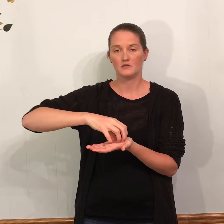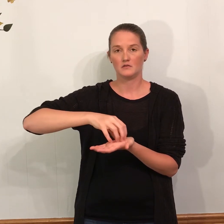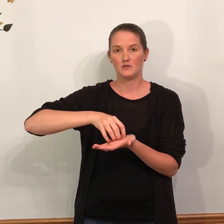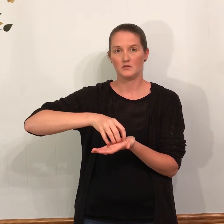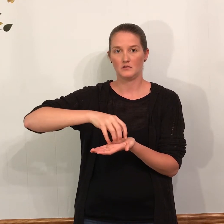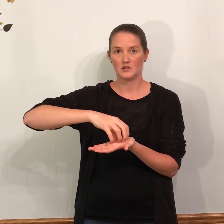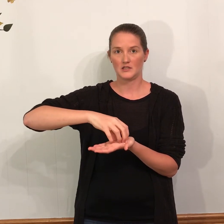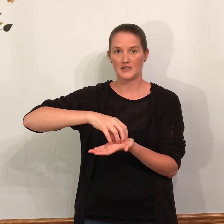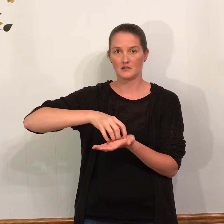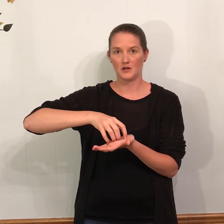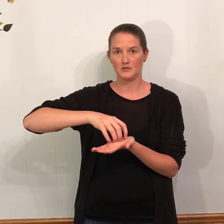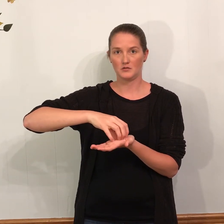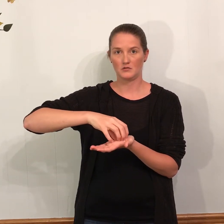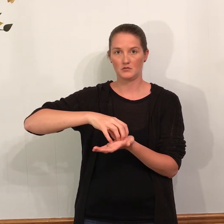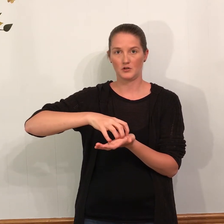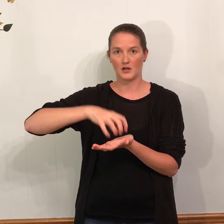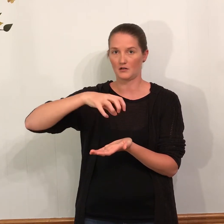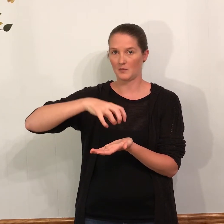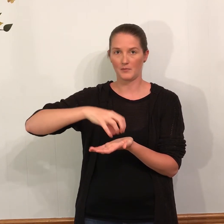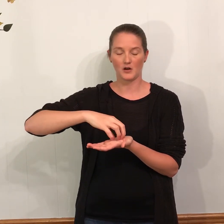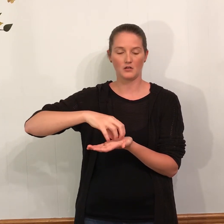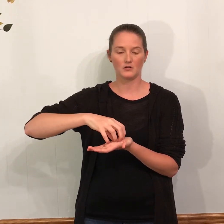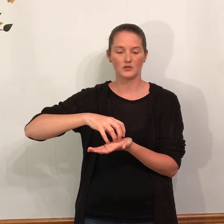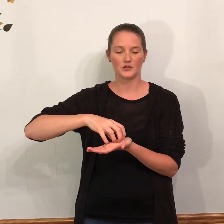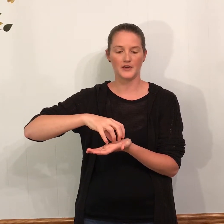Cookie. Stays close. You're not going to come up at all. Cookie.